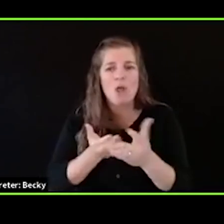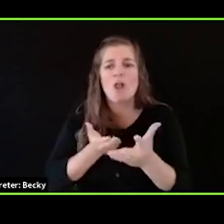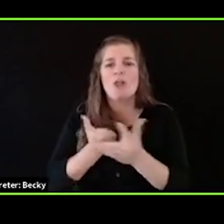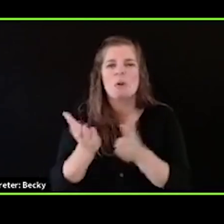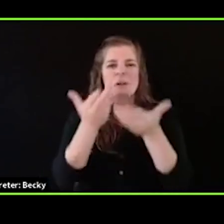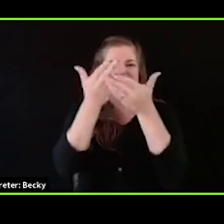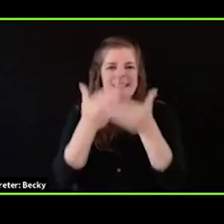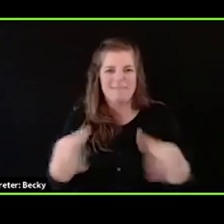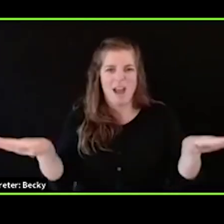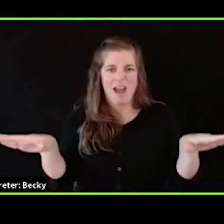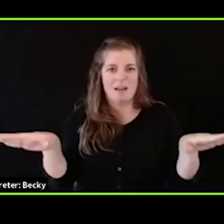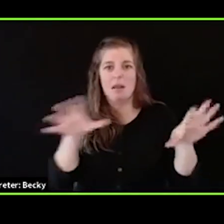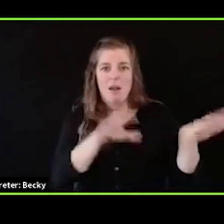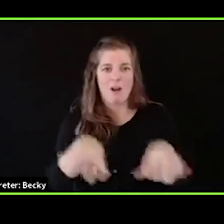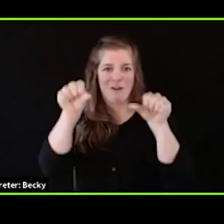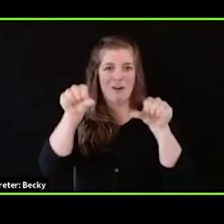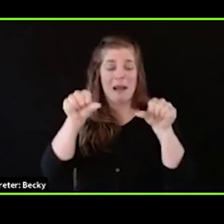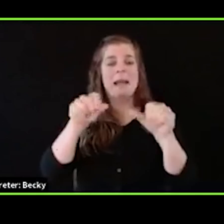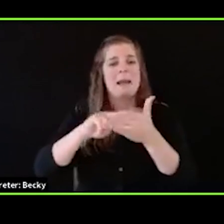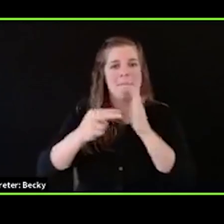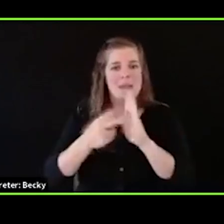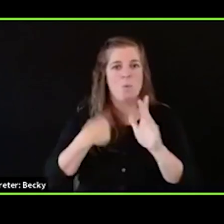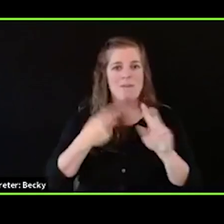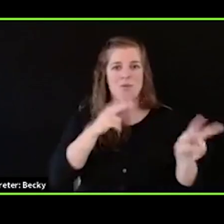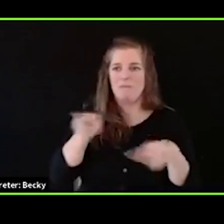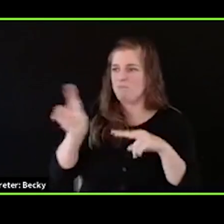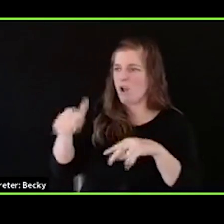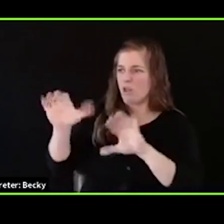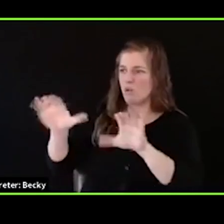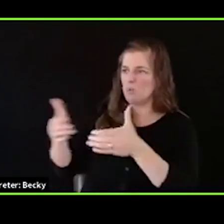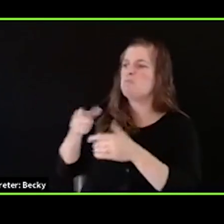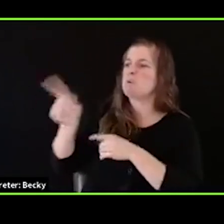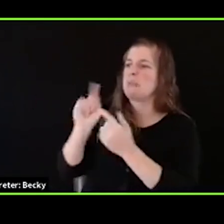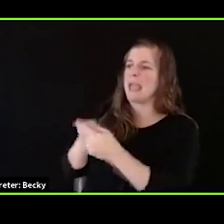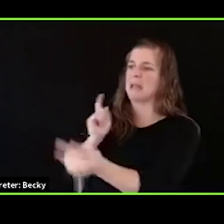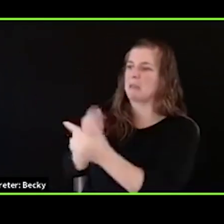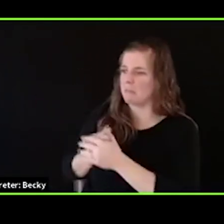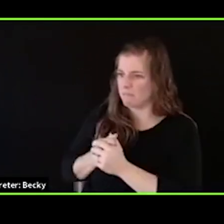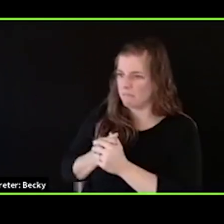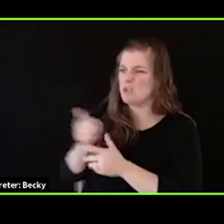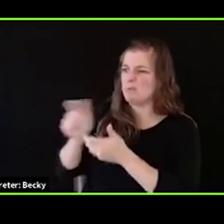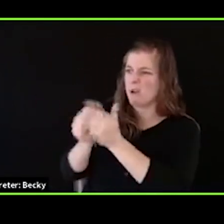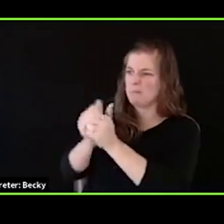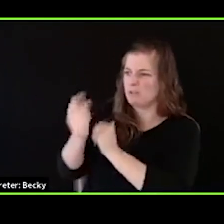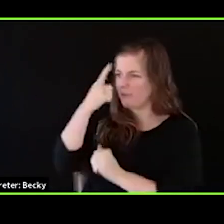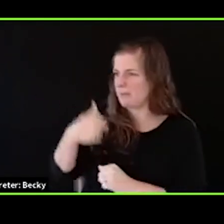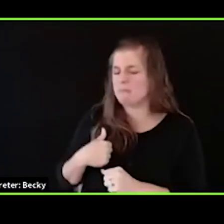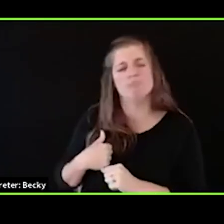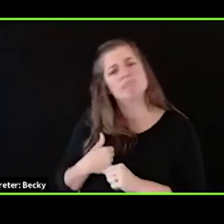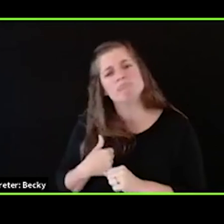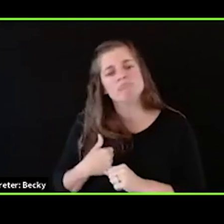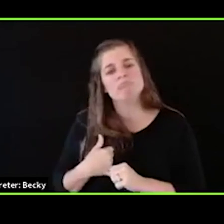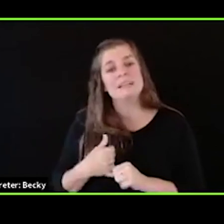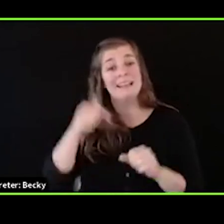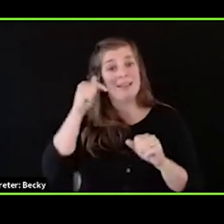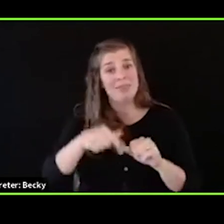requires us to view someone else as the other, someone as the enemy, someone as competition. And we see this in our movement